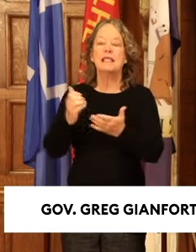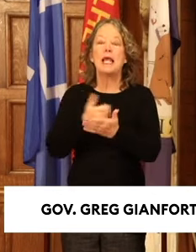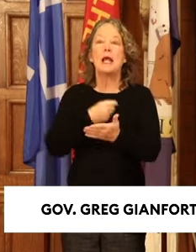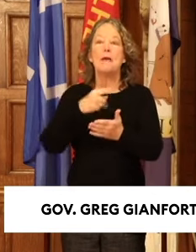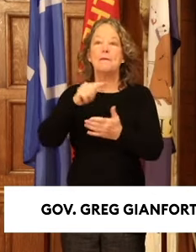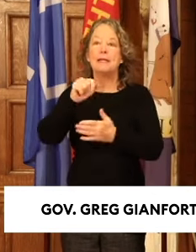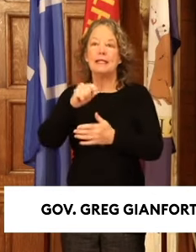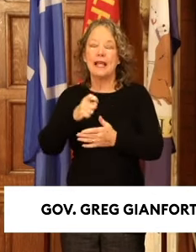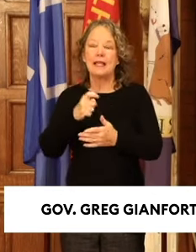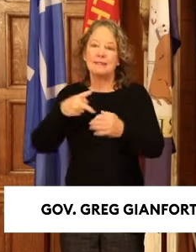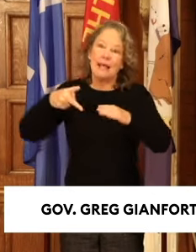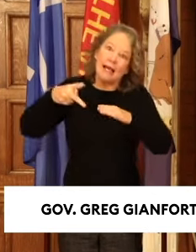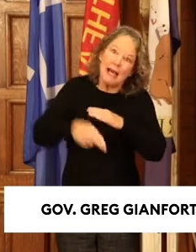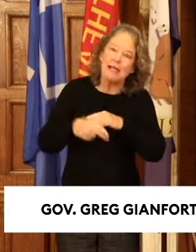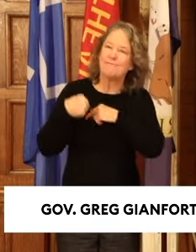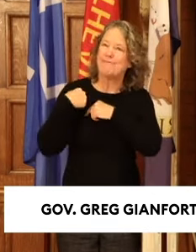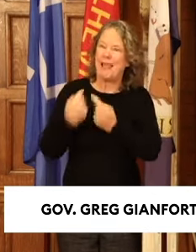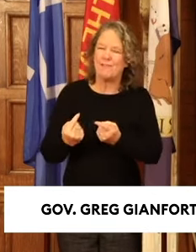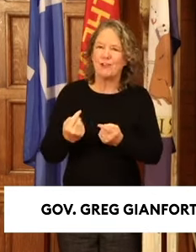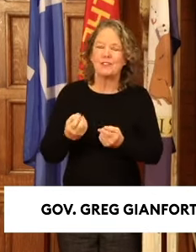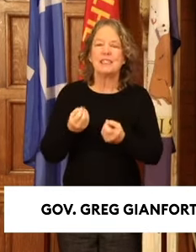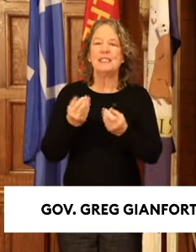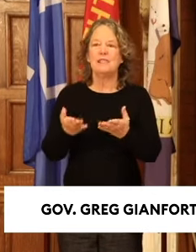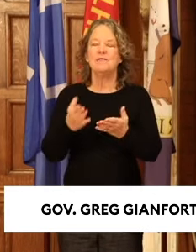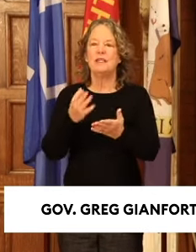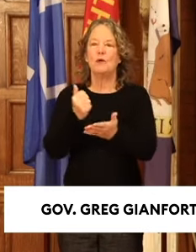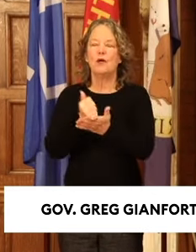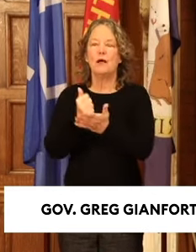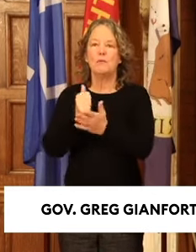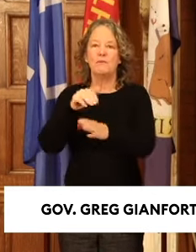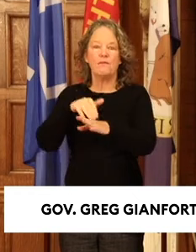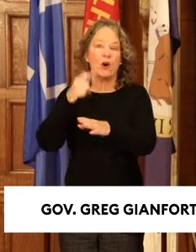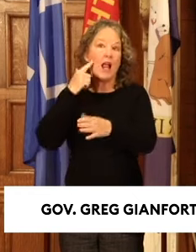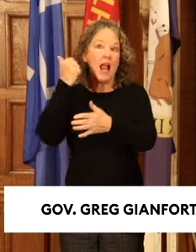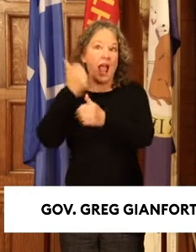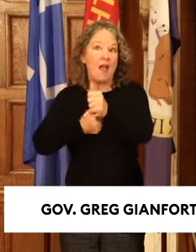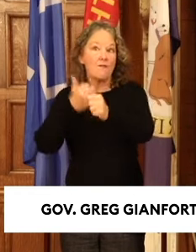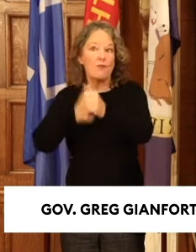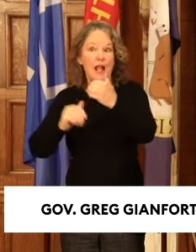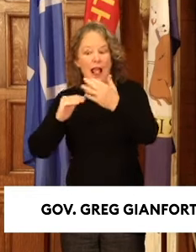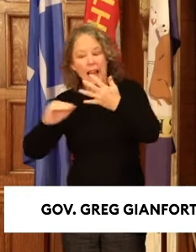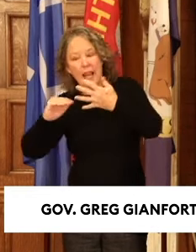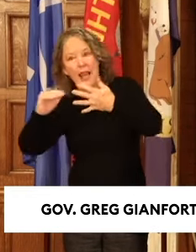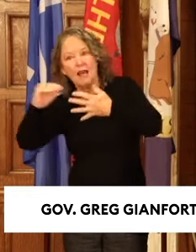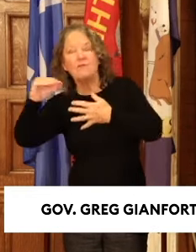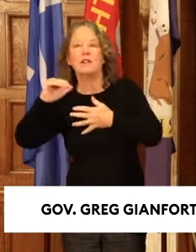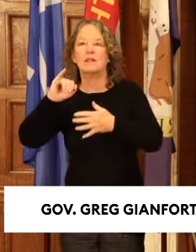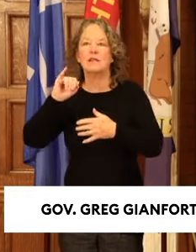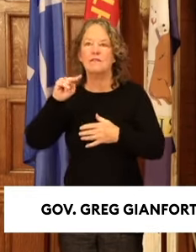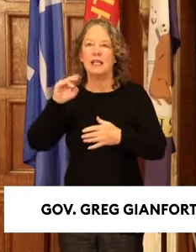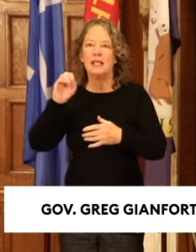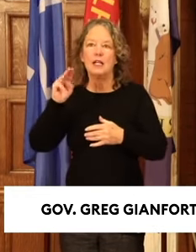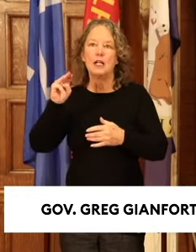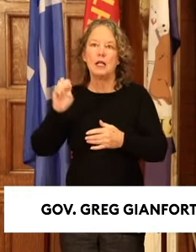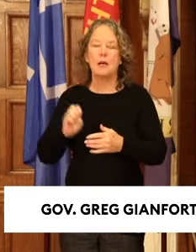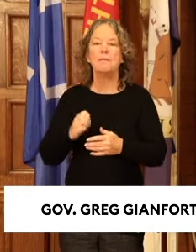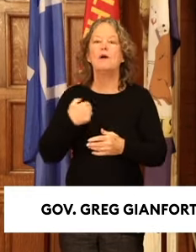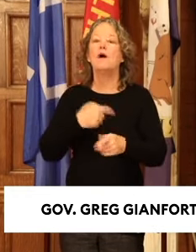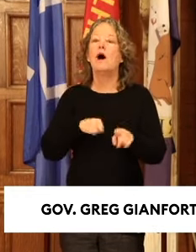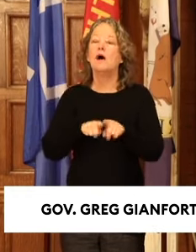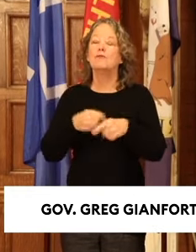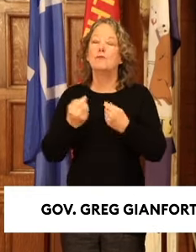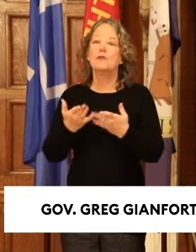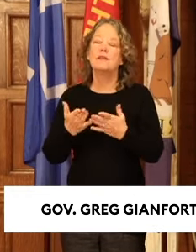providing relief to Montana taxpayers at every income level. Our plan also delivers historic, meaningful